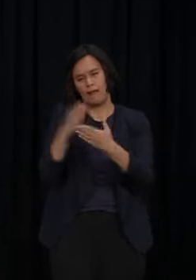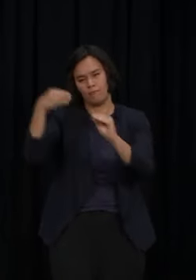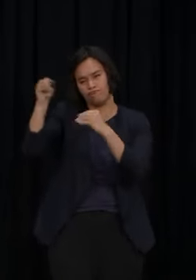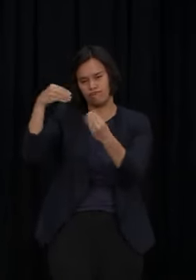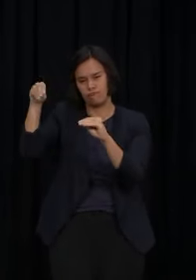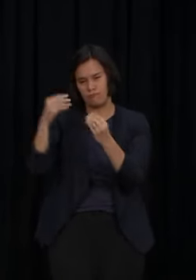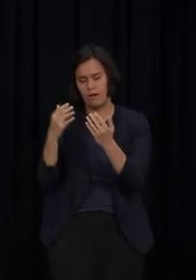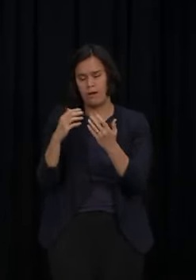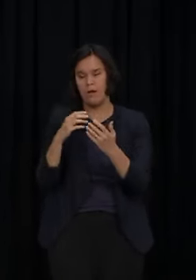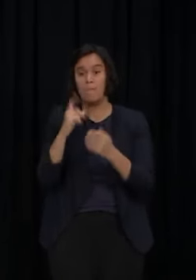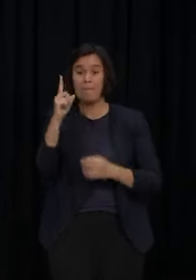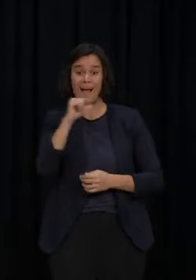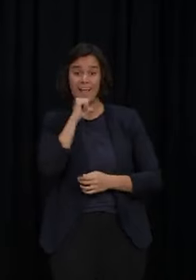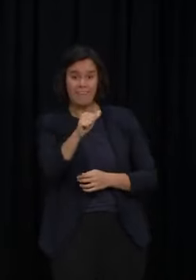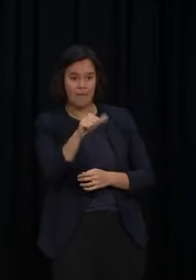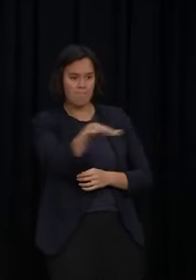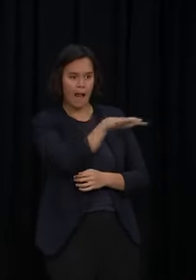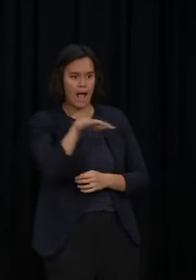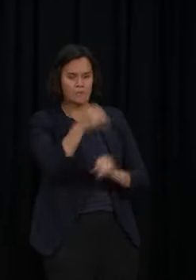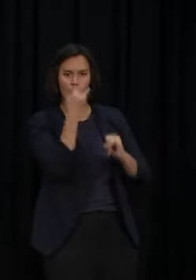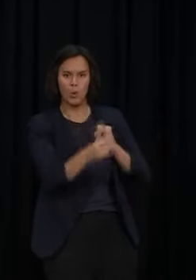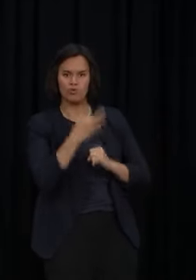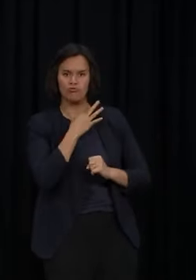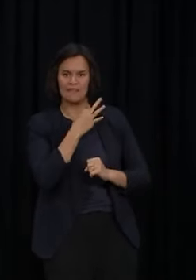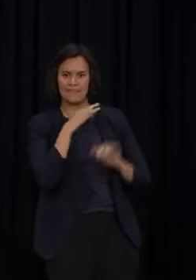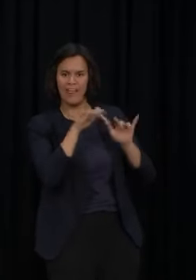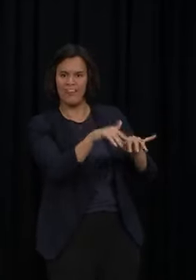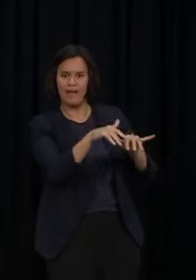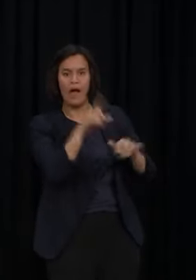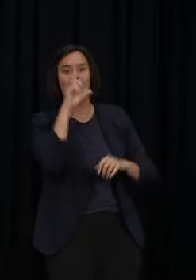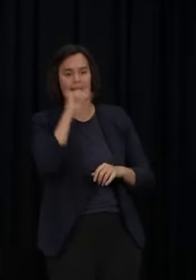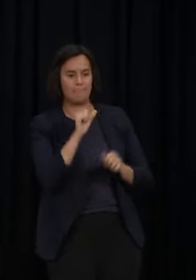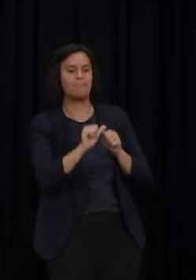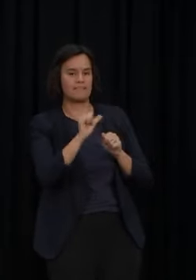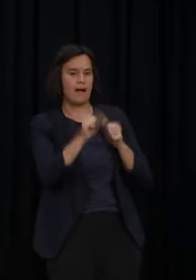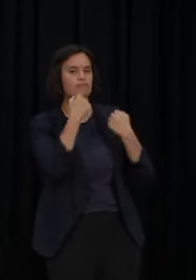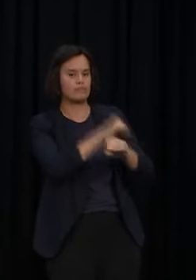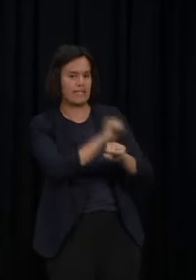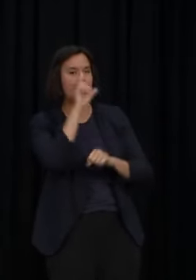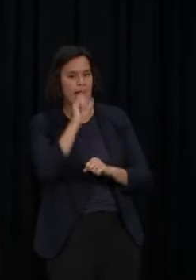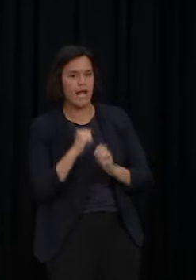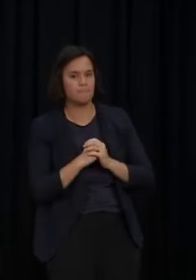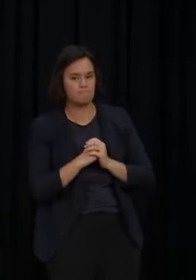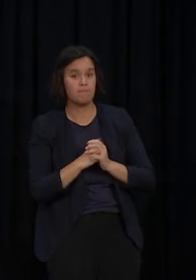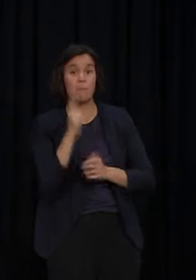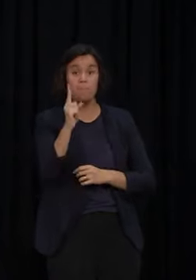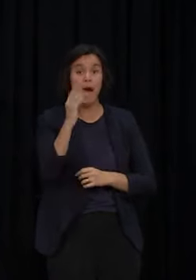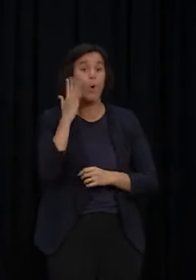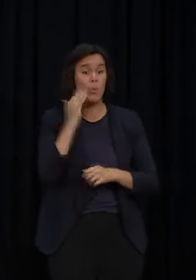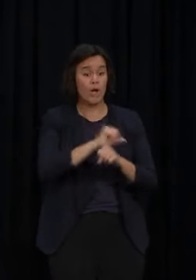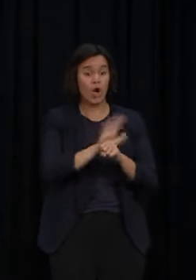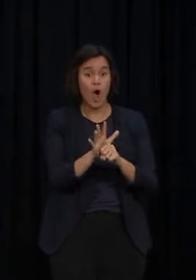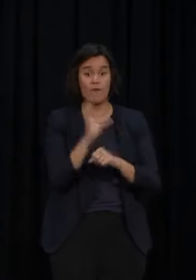were in high risk places had some layer of protection. But once we come through a wave and a peak of